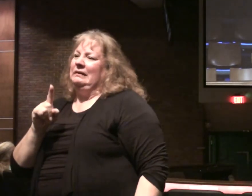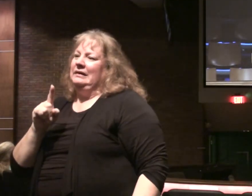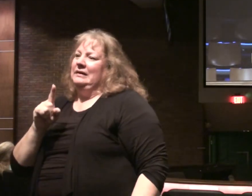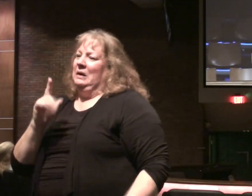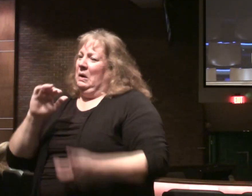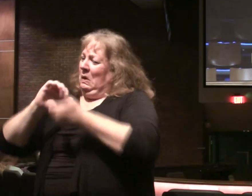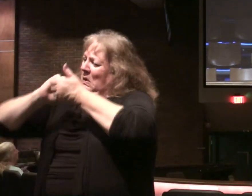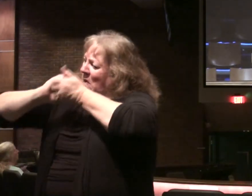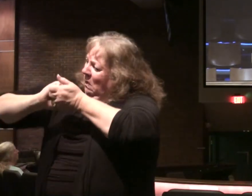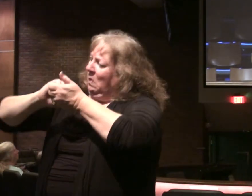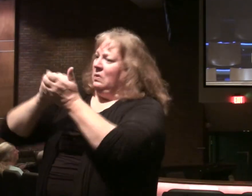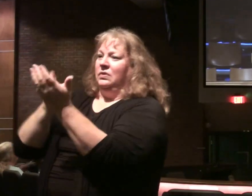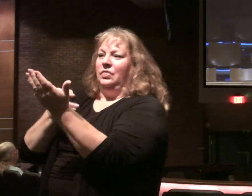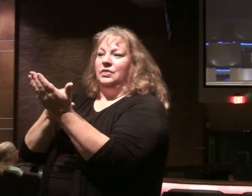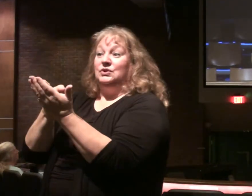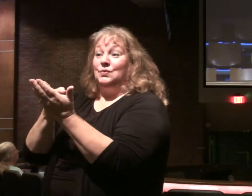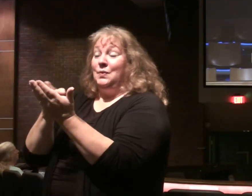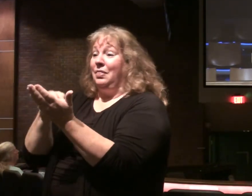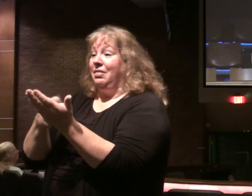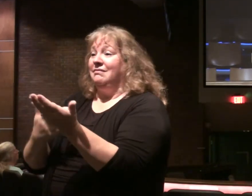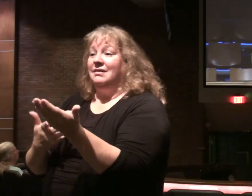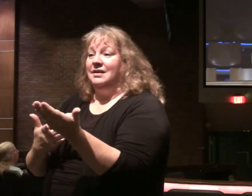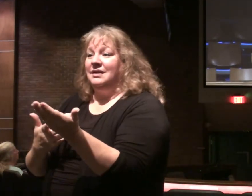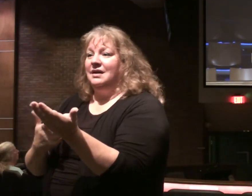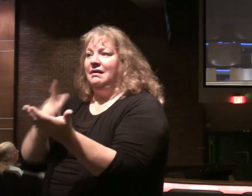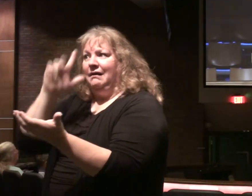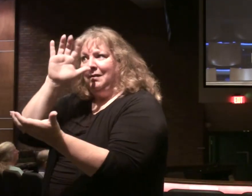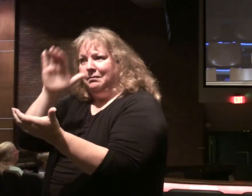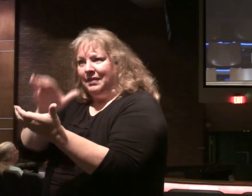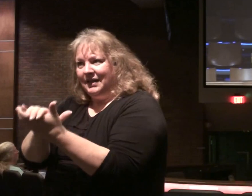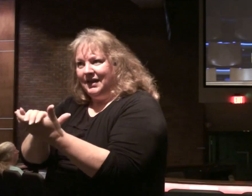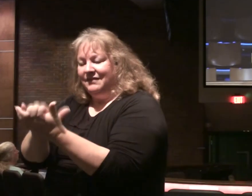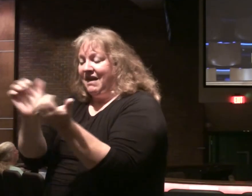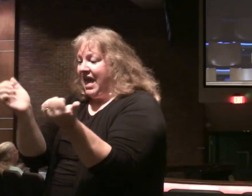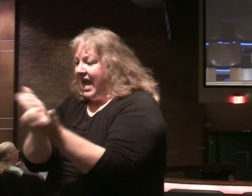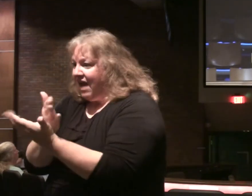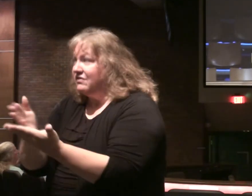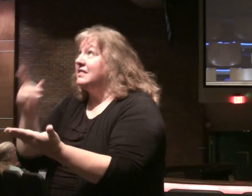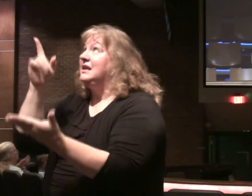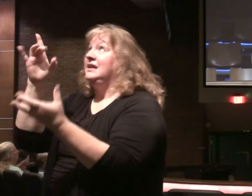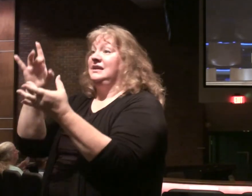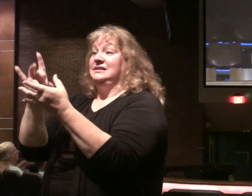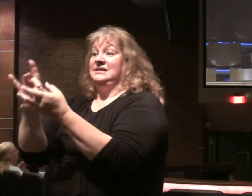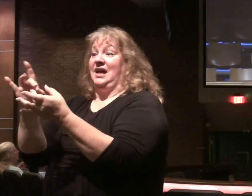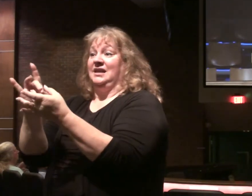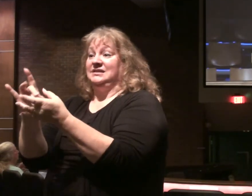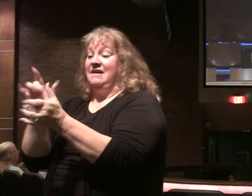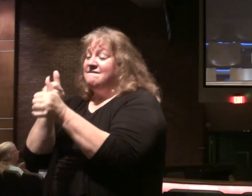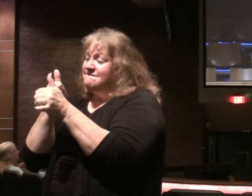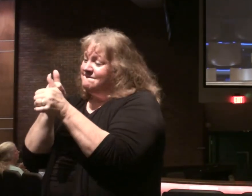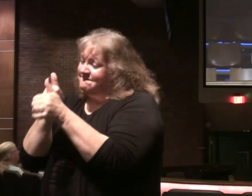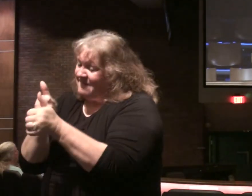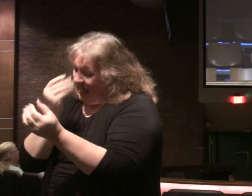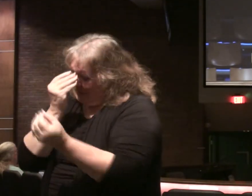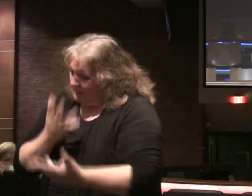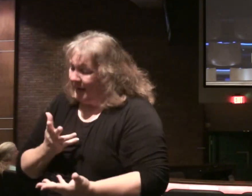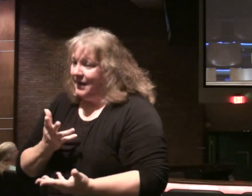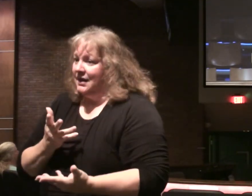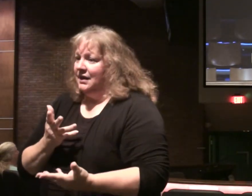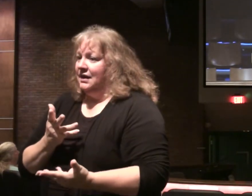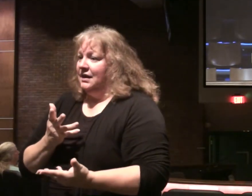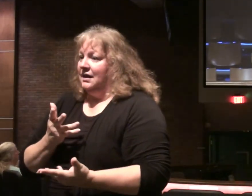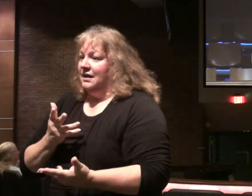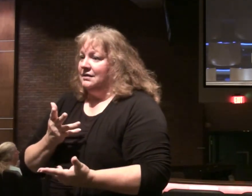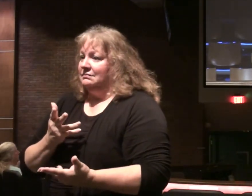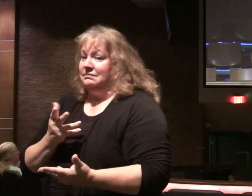The truth of his word. Believe it. And all that it says. Follow it. It's not going to be in